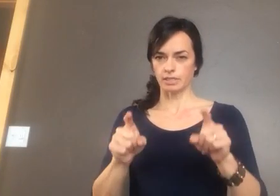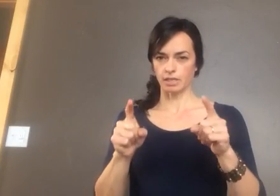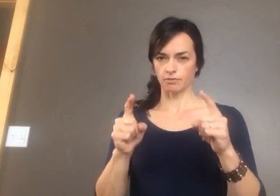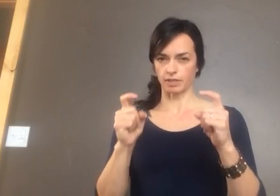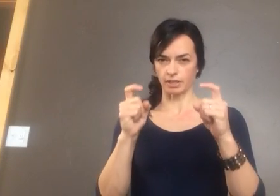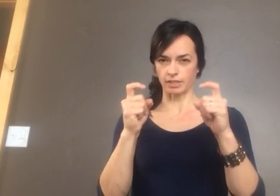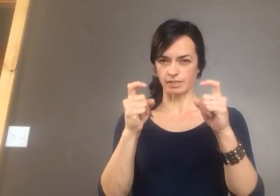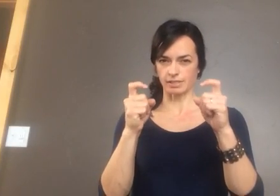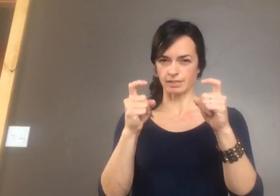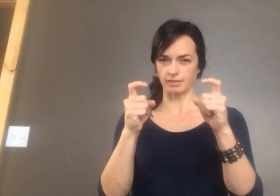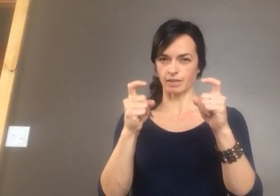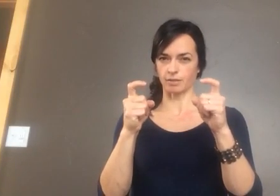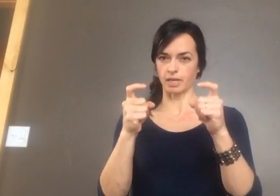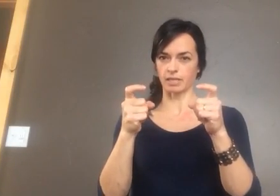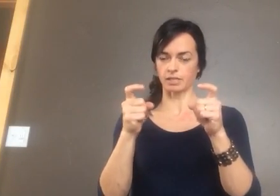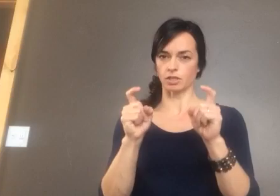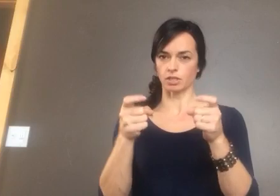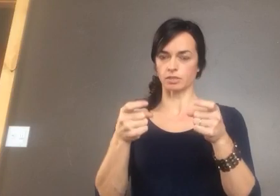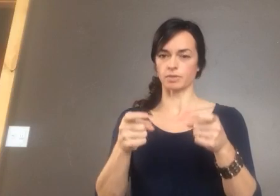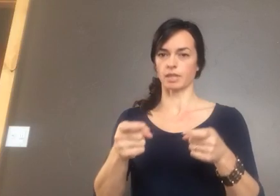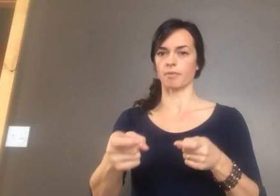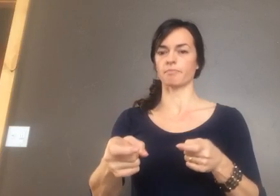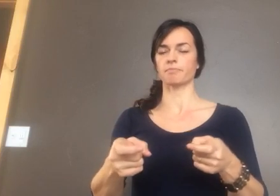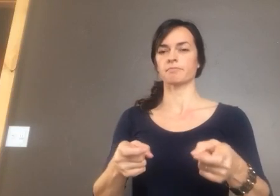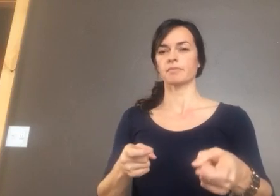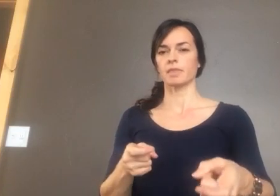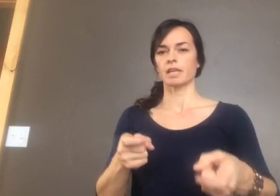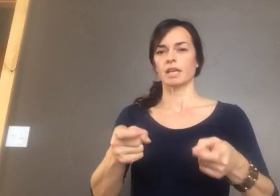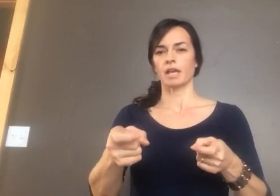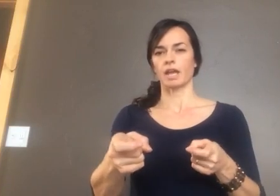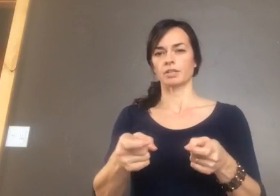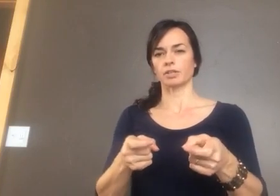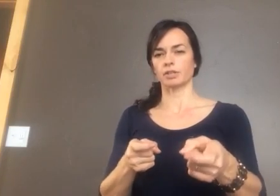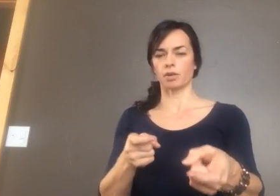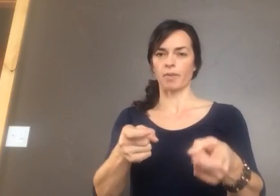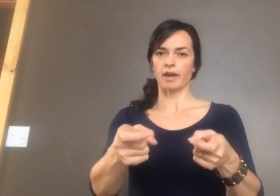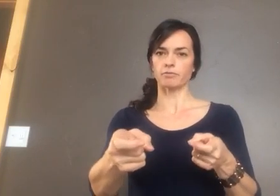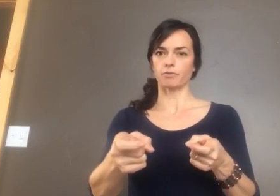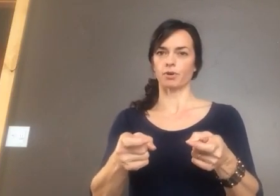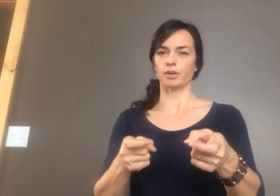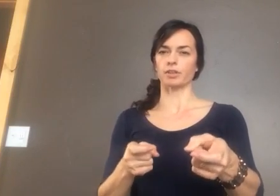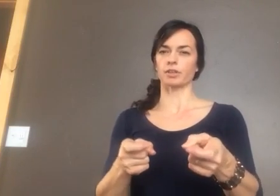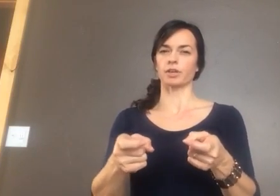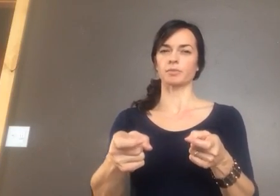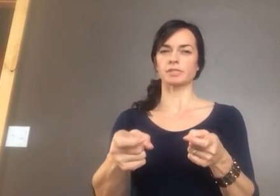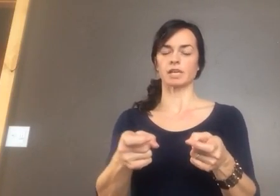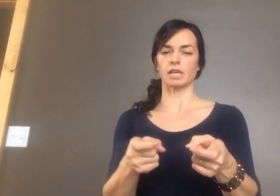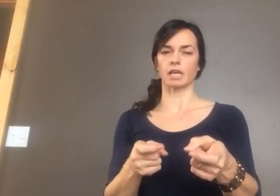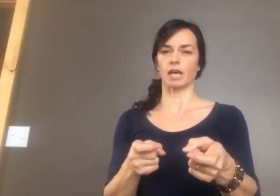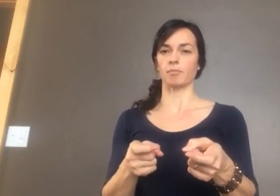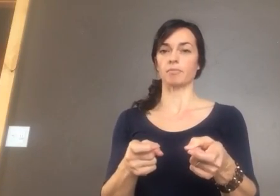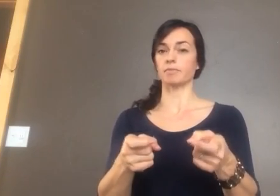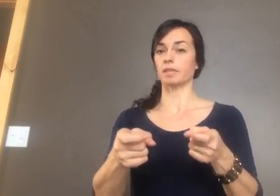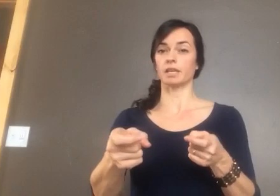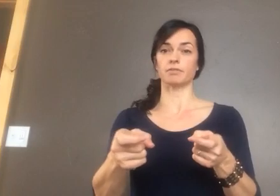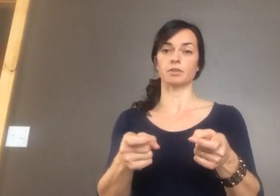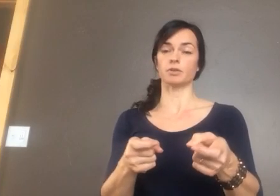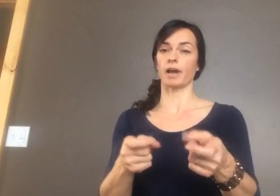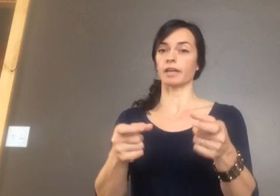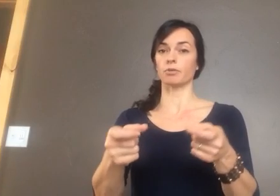going to take your fingers. You're going to make these little hooks with them. And you're going to go back and forth. Almost like if you had